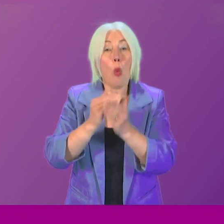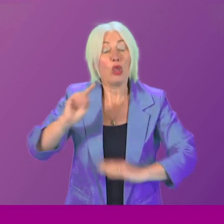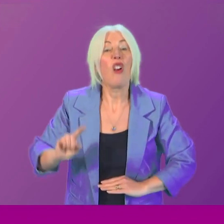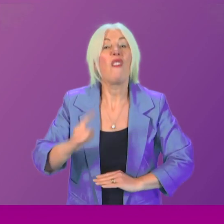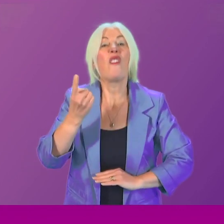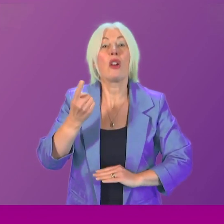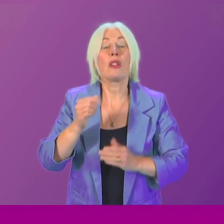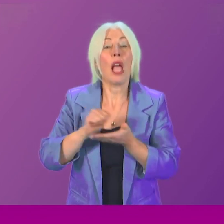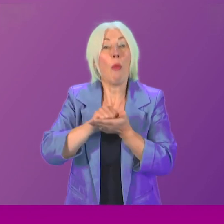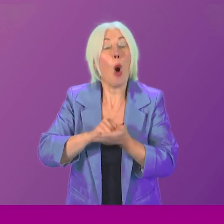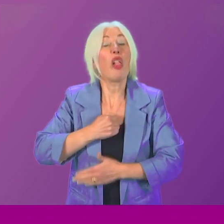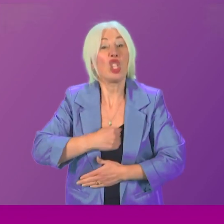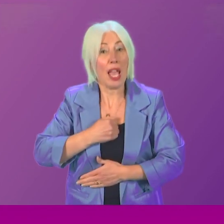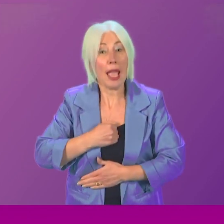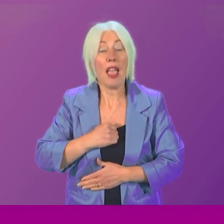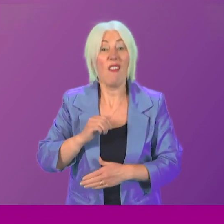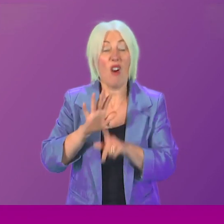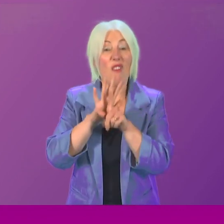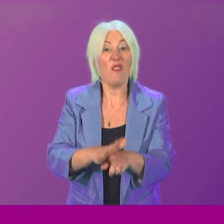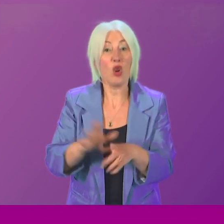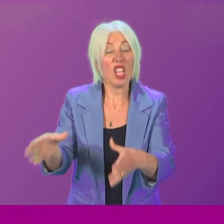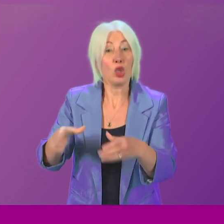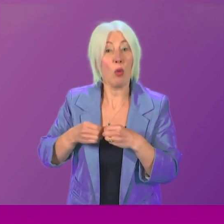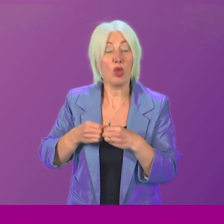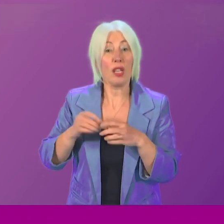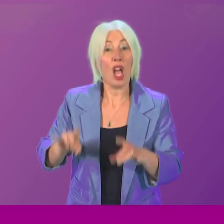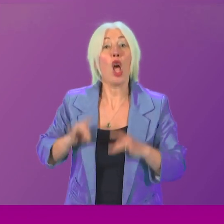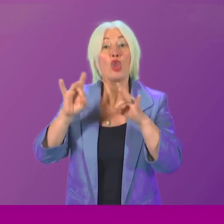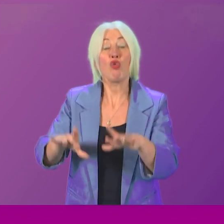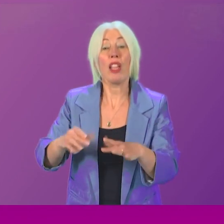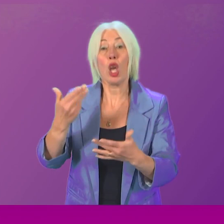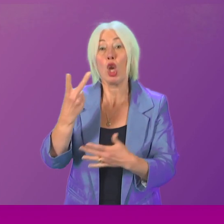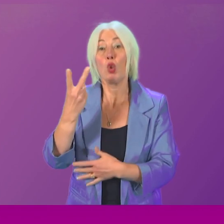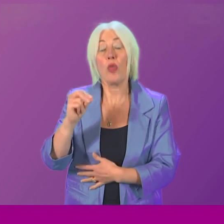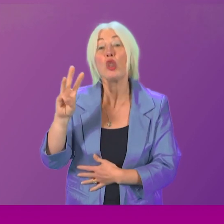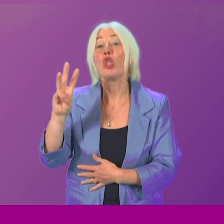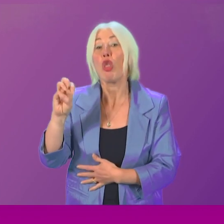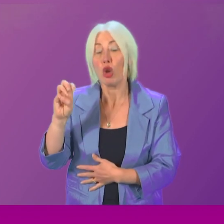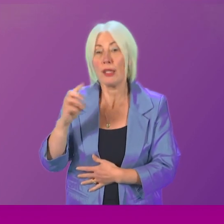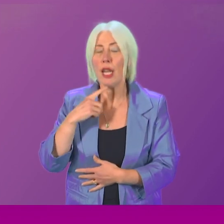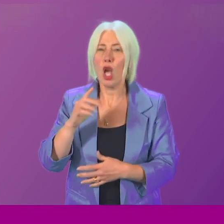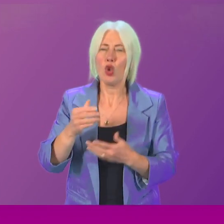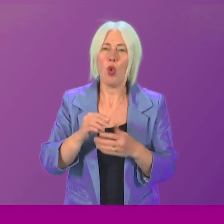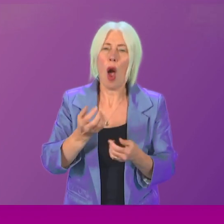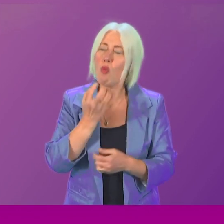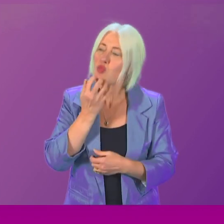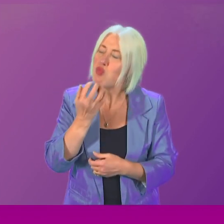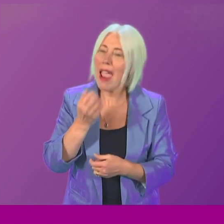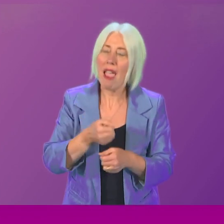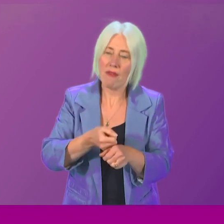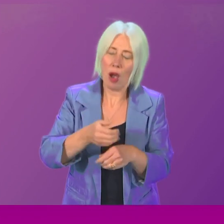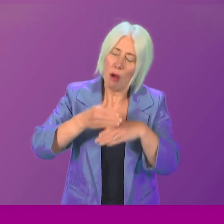forced adoption which was in Australia in 2013. We commend the brave and tireless work of Marion and all the other